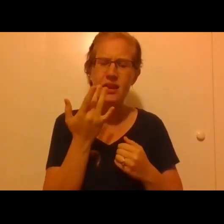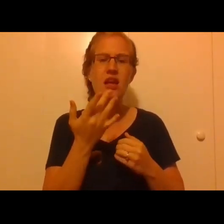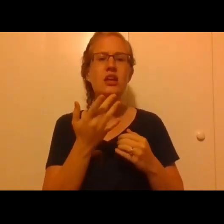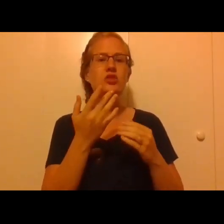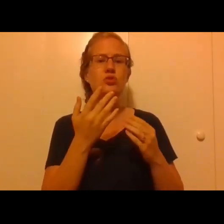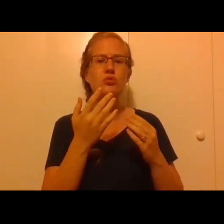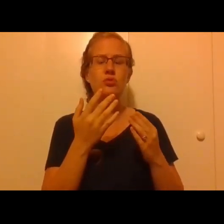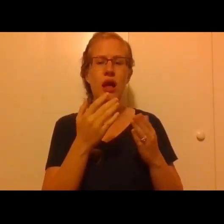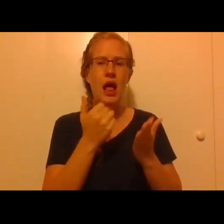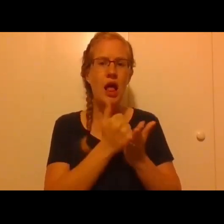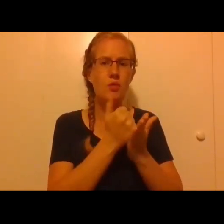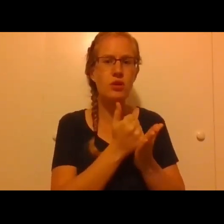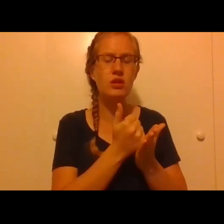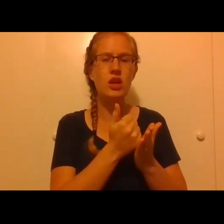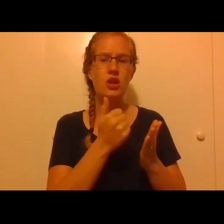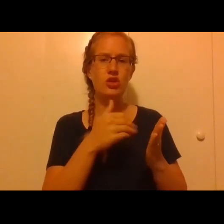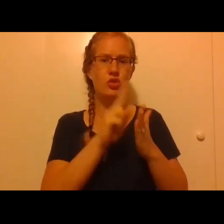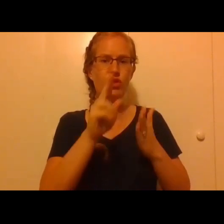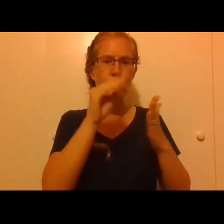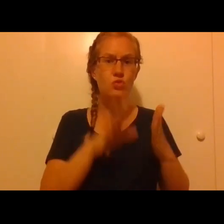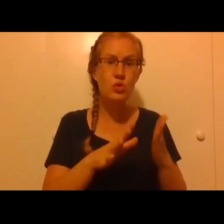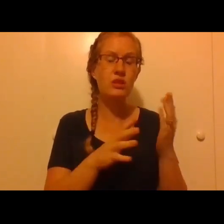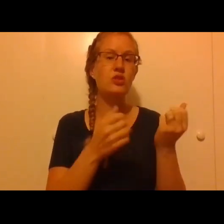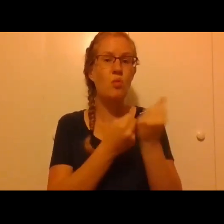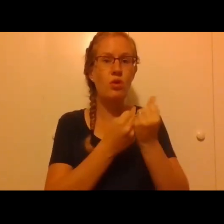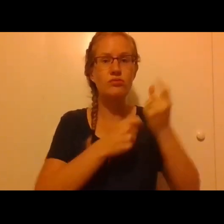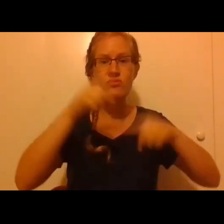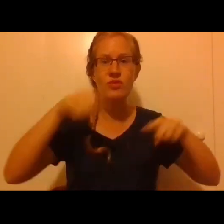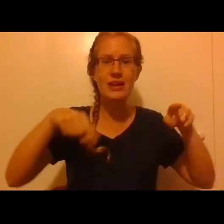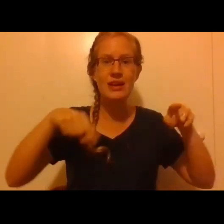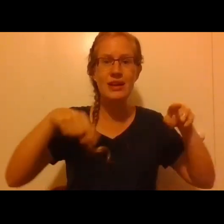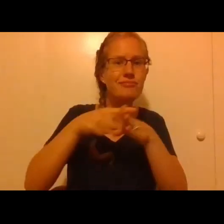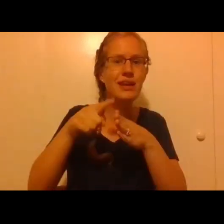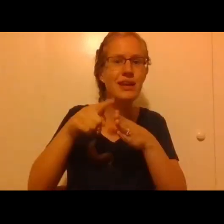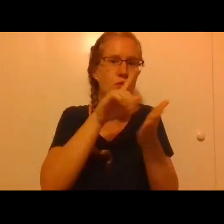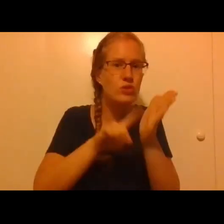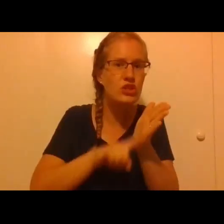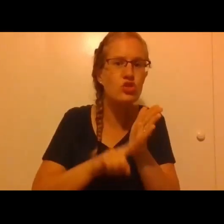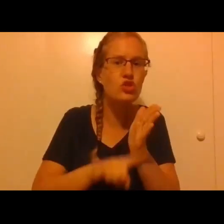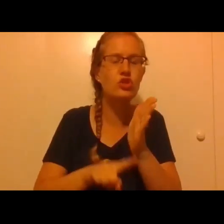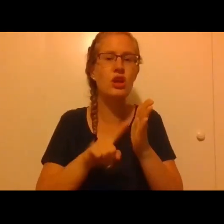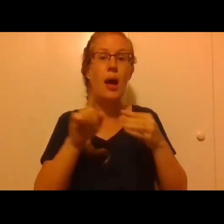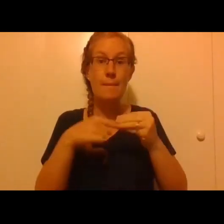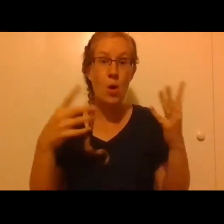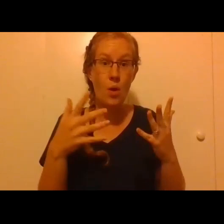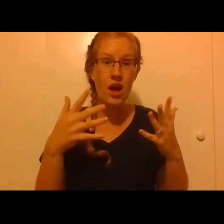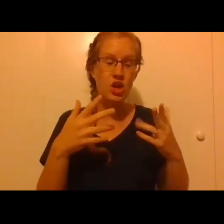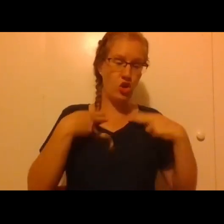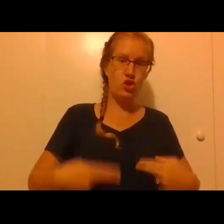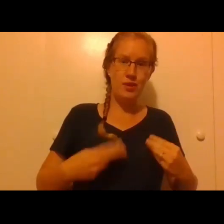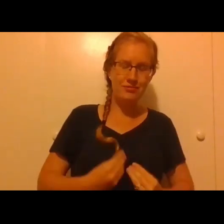give the republic her best citizens, to sponsor multidisciplinary academic research on the intersection of human